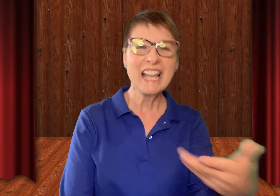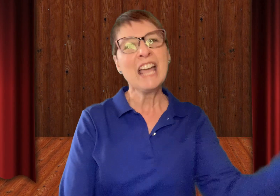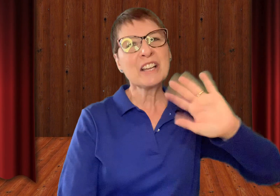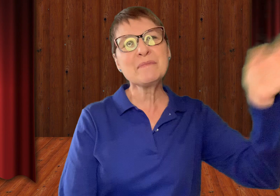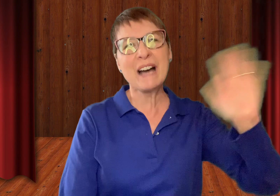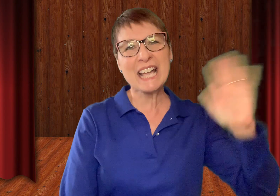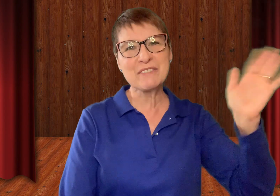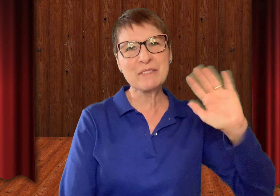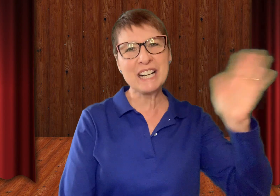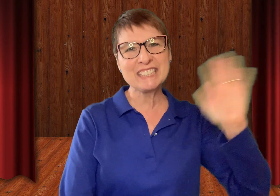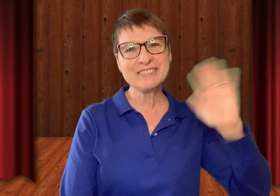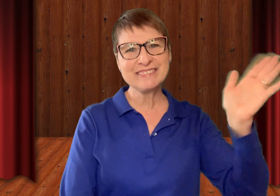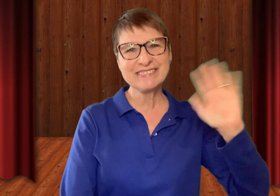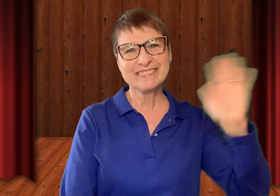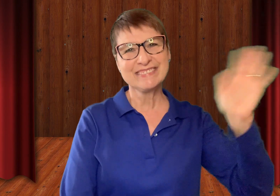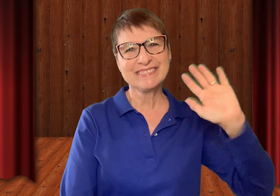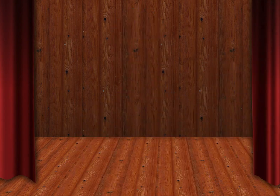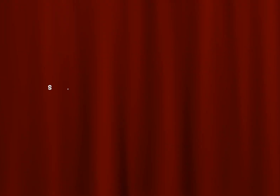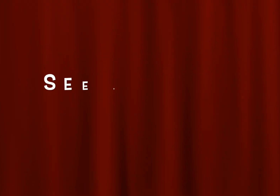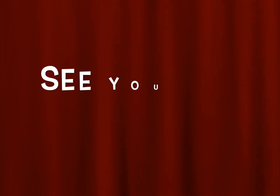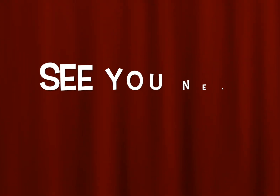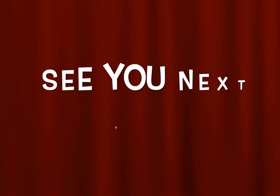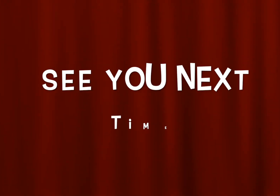Goodbye, everyone. Thanks, Bye, everyone. Bye.